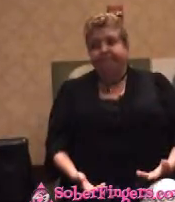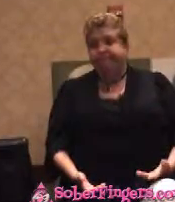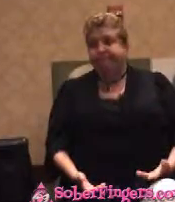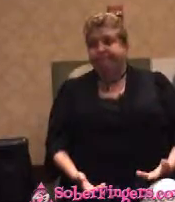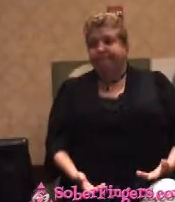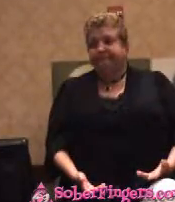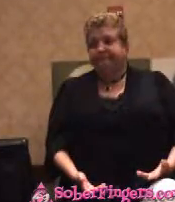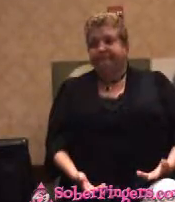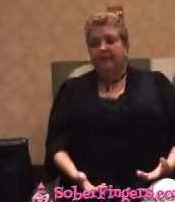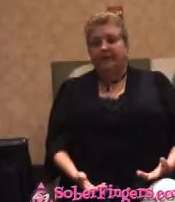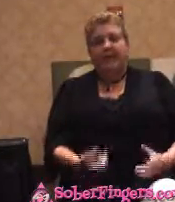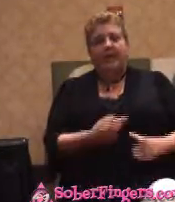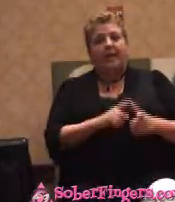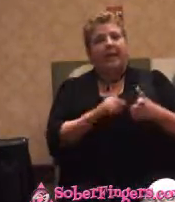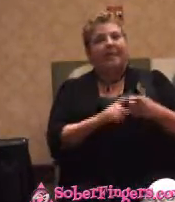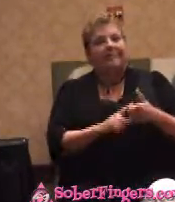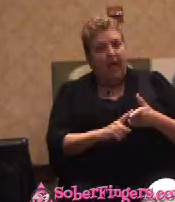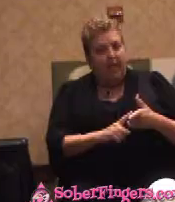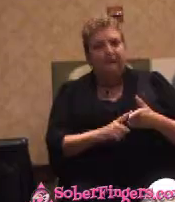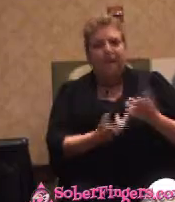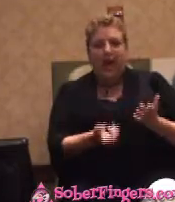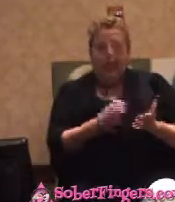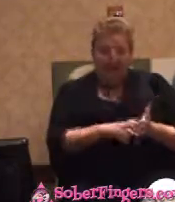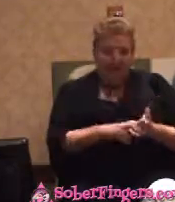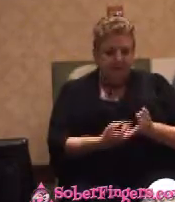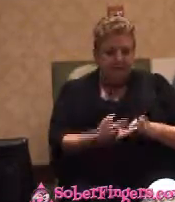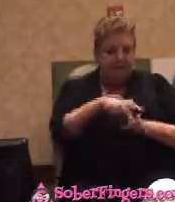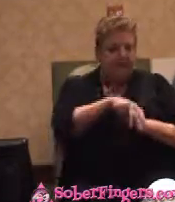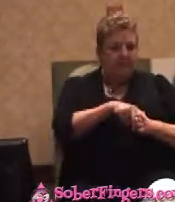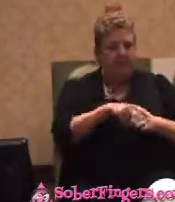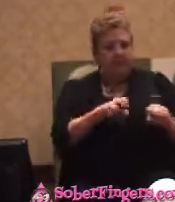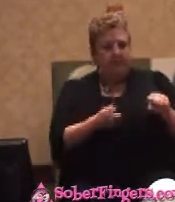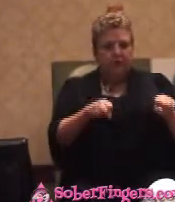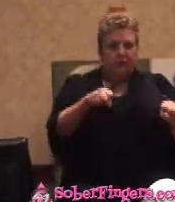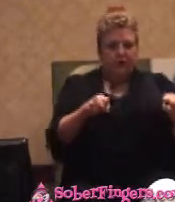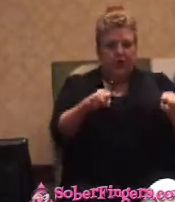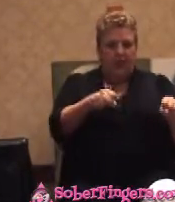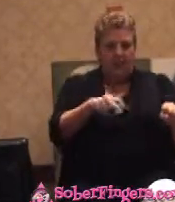She then got on the damn thing and wobbled down the road. It wasn't pretty.